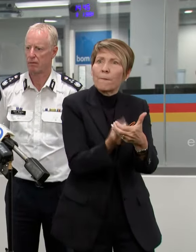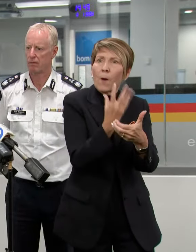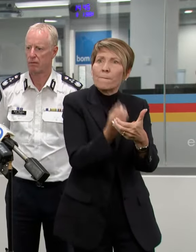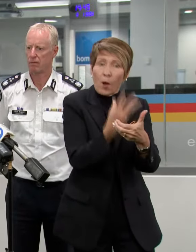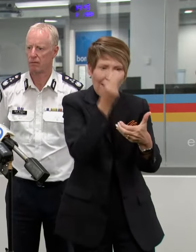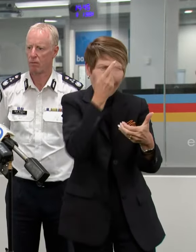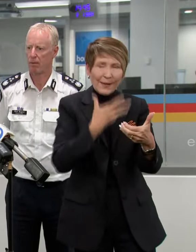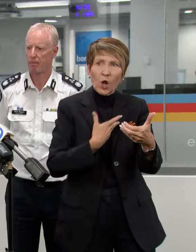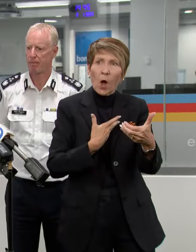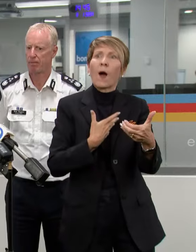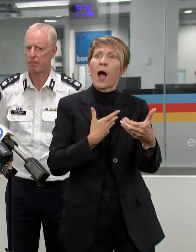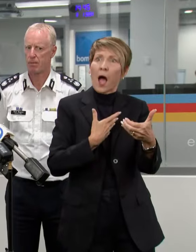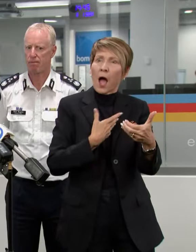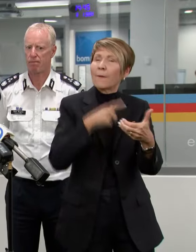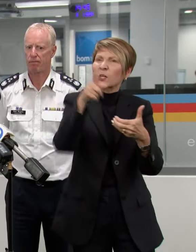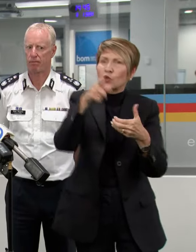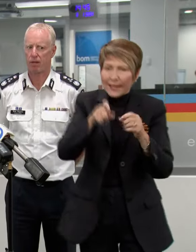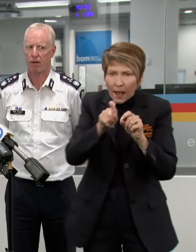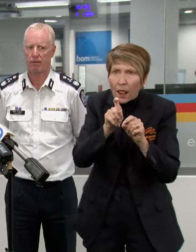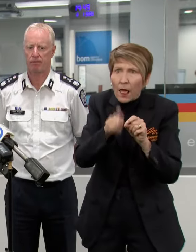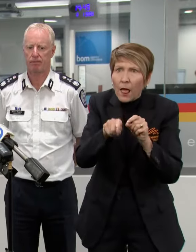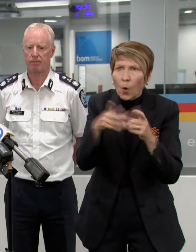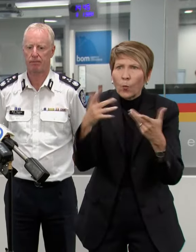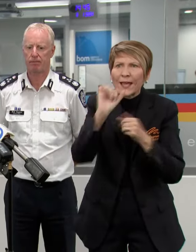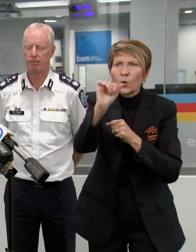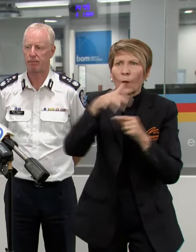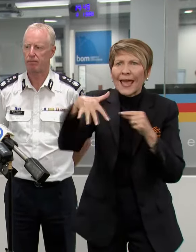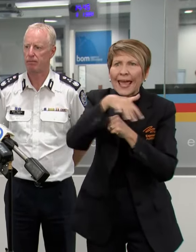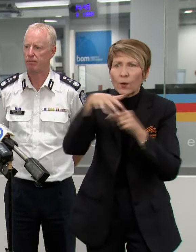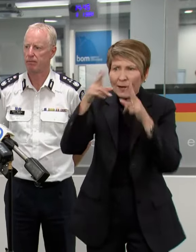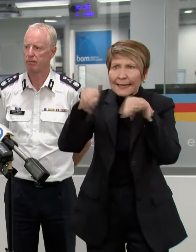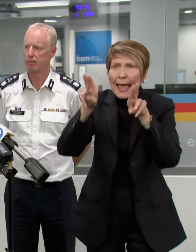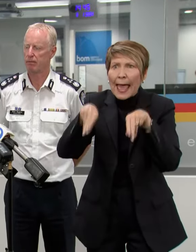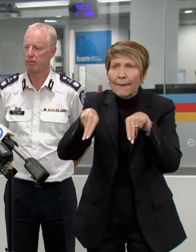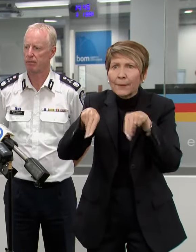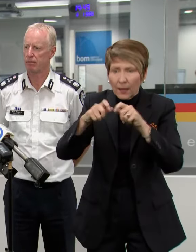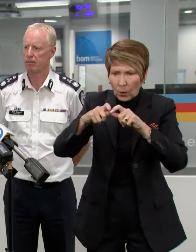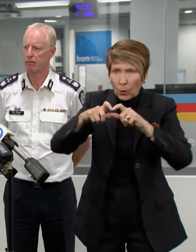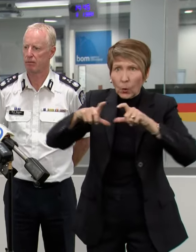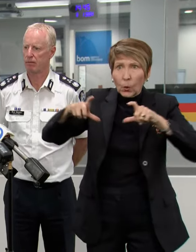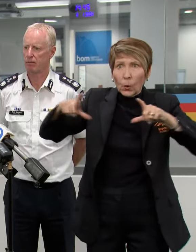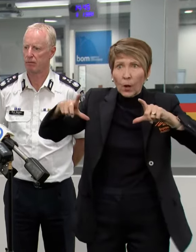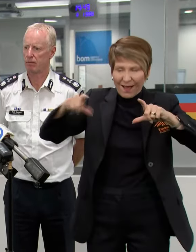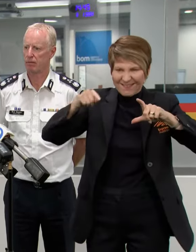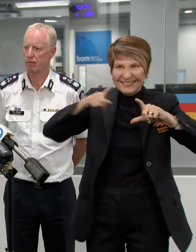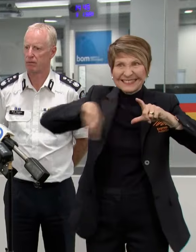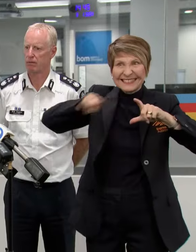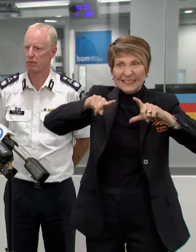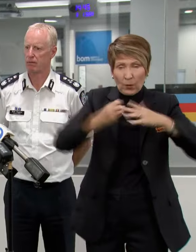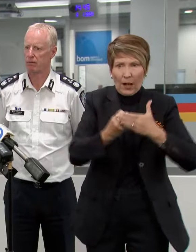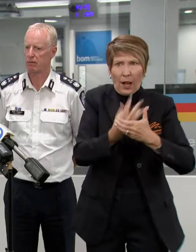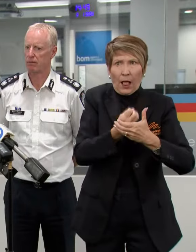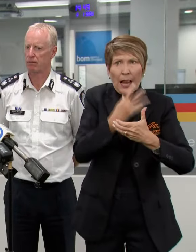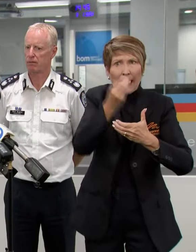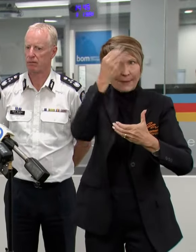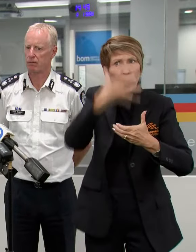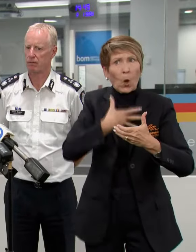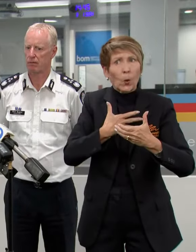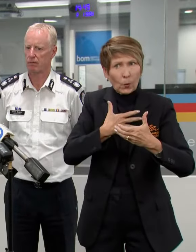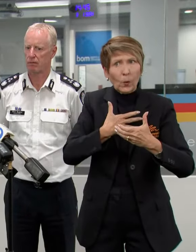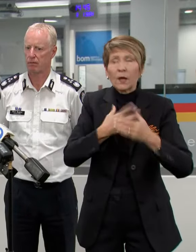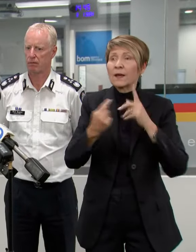time. If you are camping along rivers and streams, we still have a severe thunderstorm warning out this afternoon for the northeast of the state.